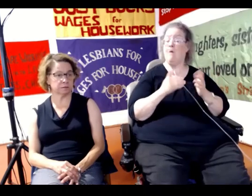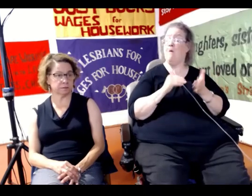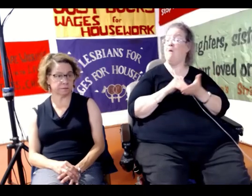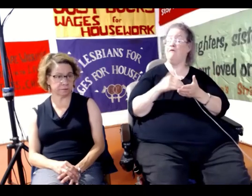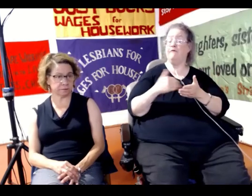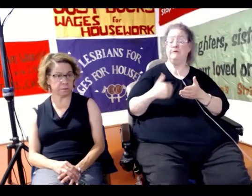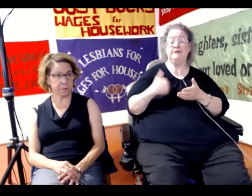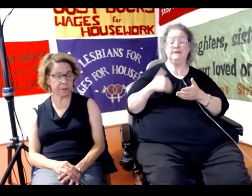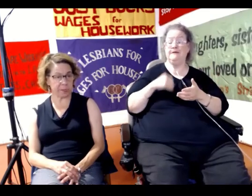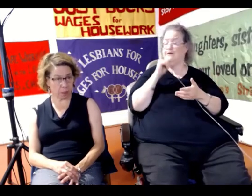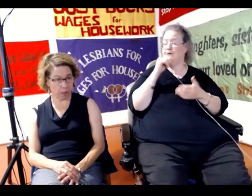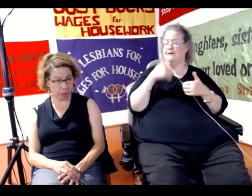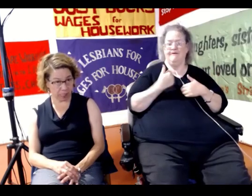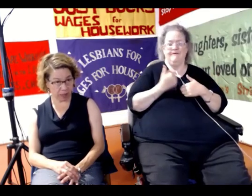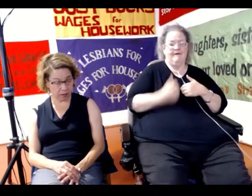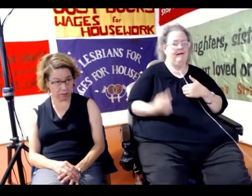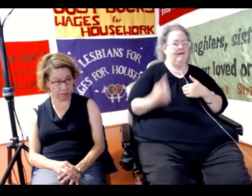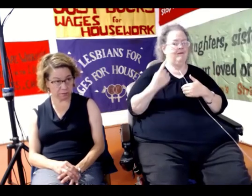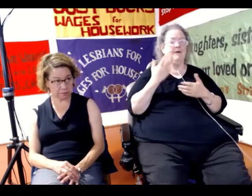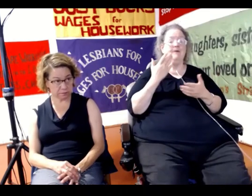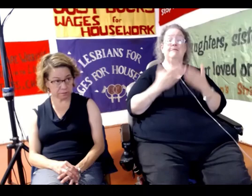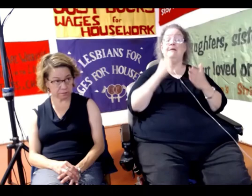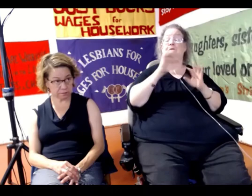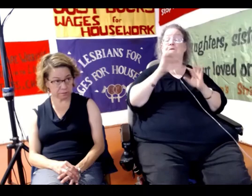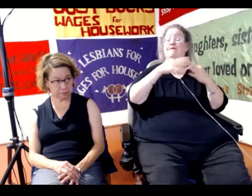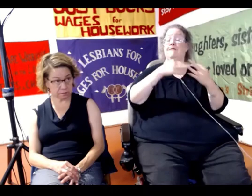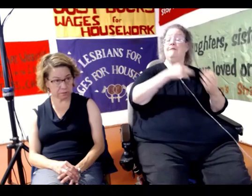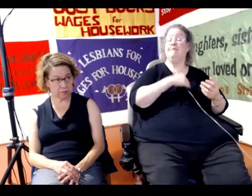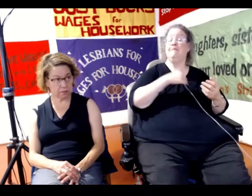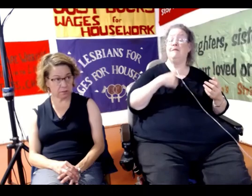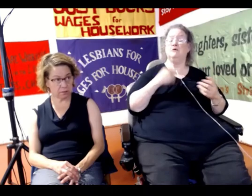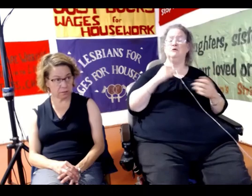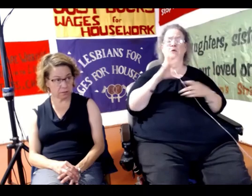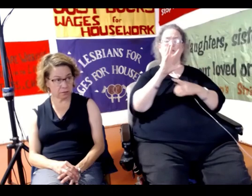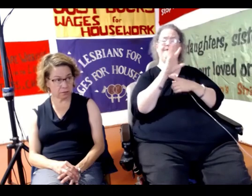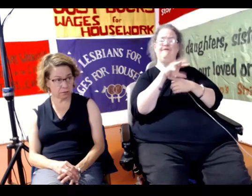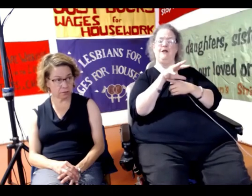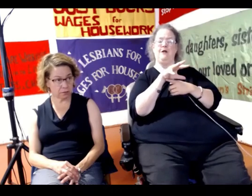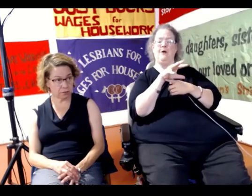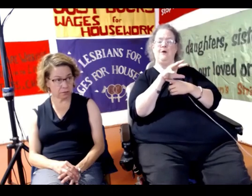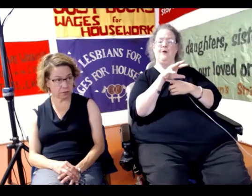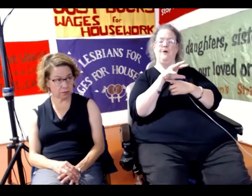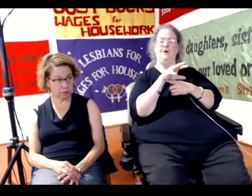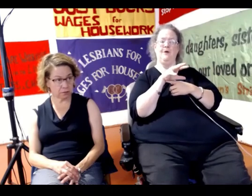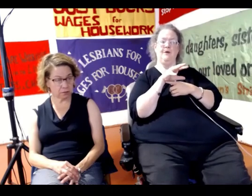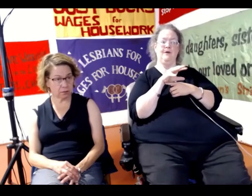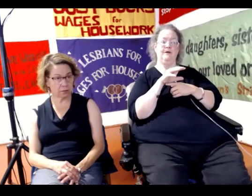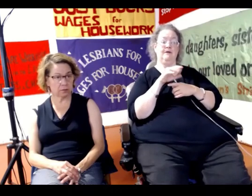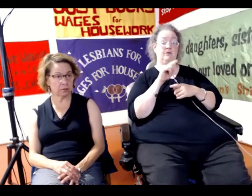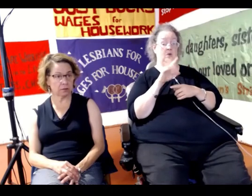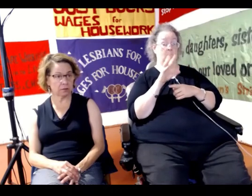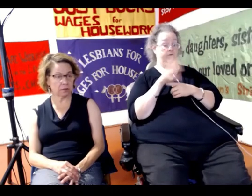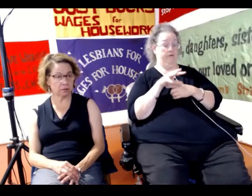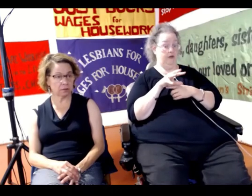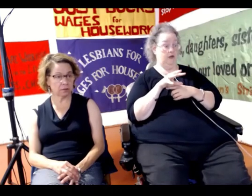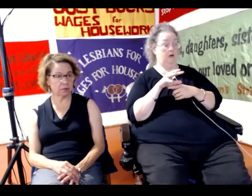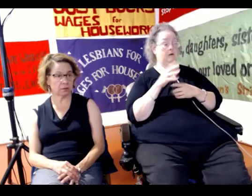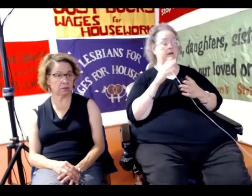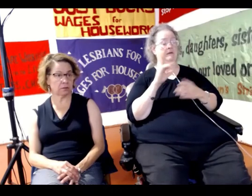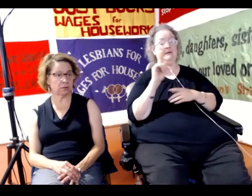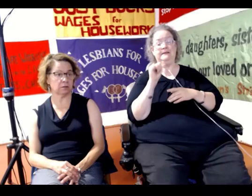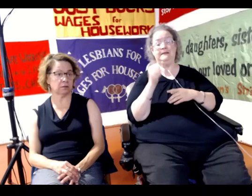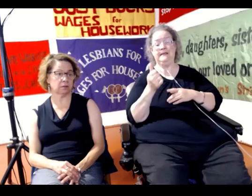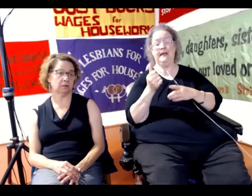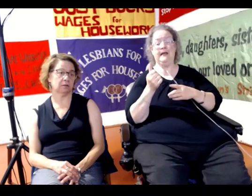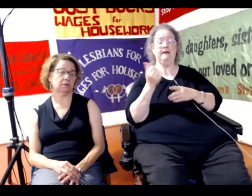except maybe family members writing letters, so we would get video. And these are maybe 10, 15